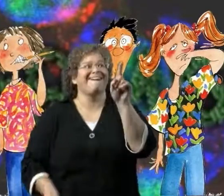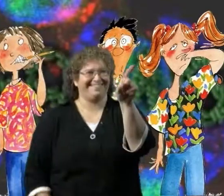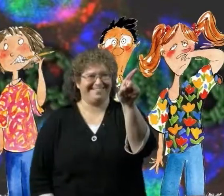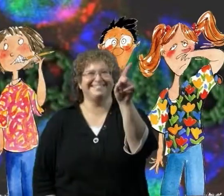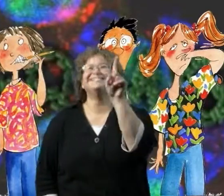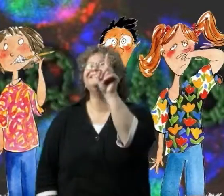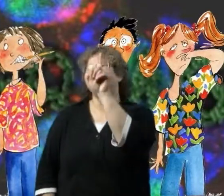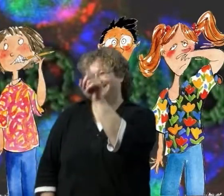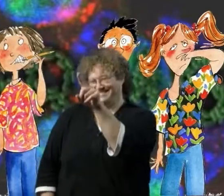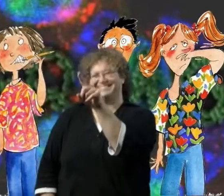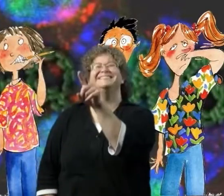can see